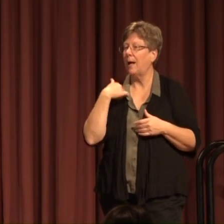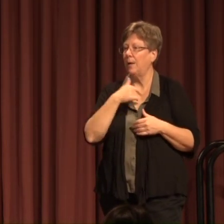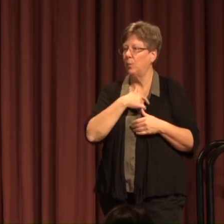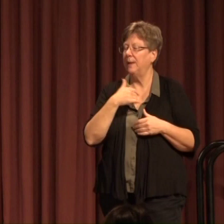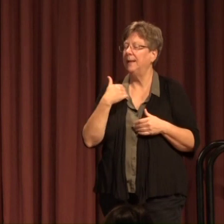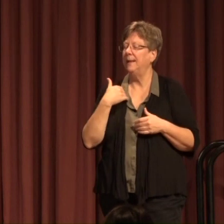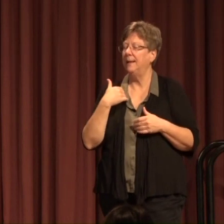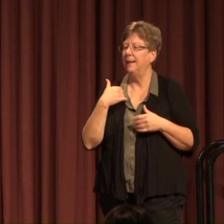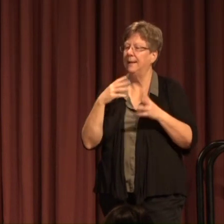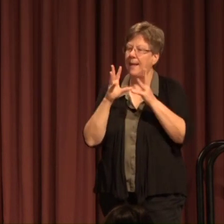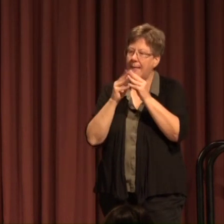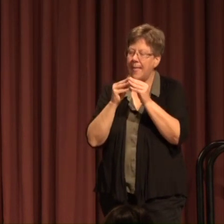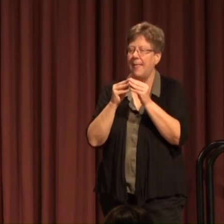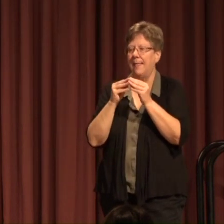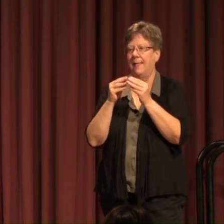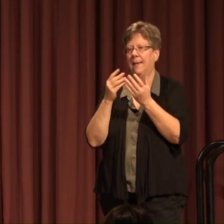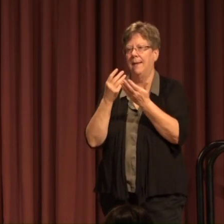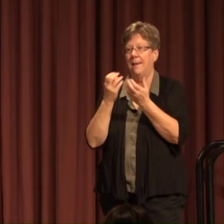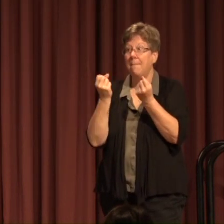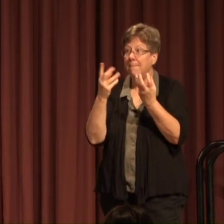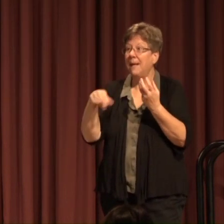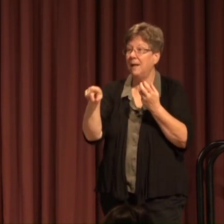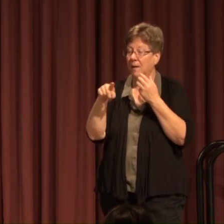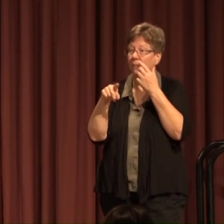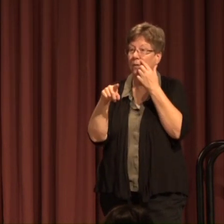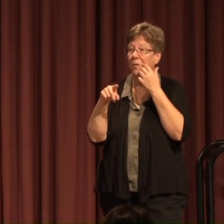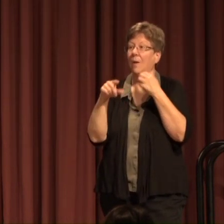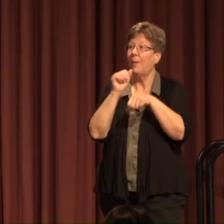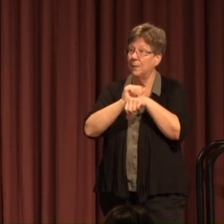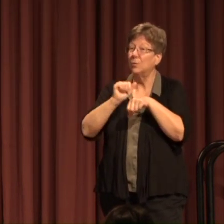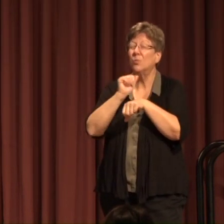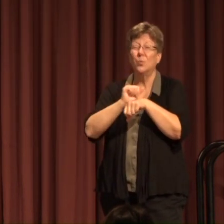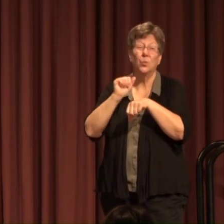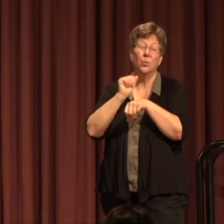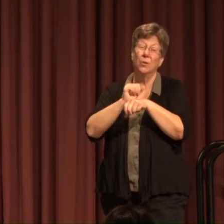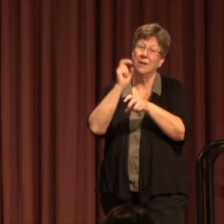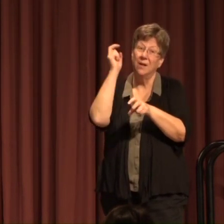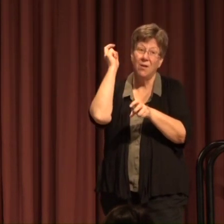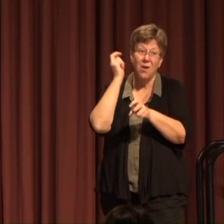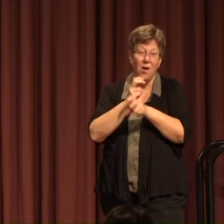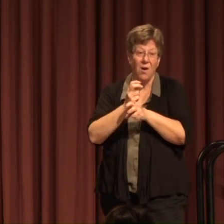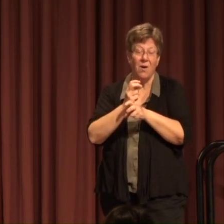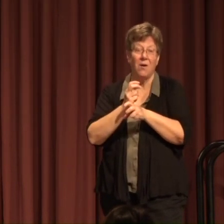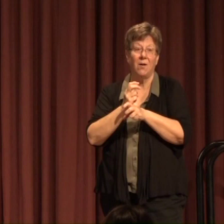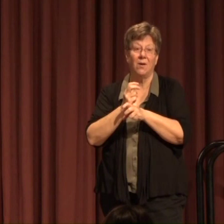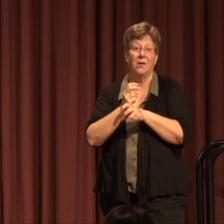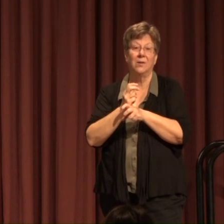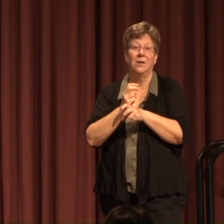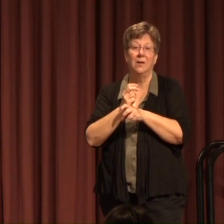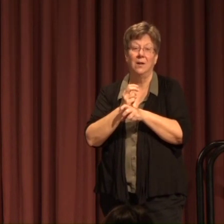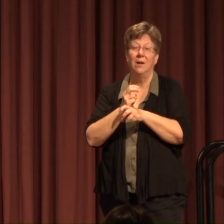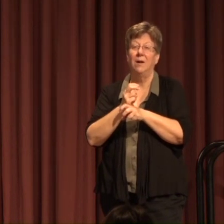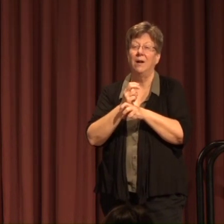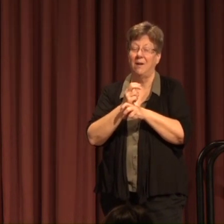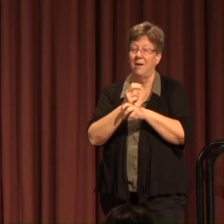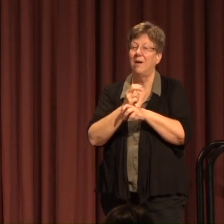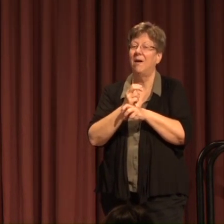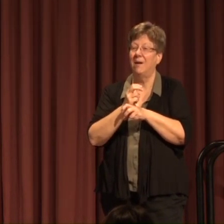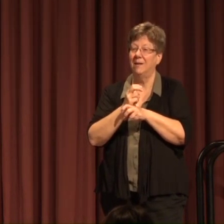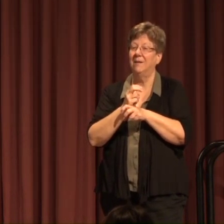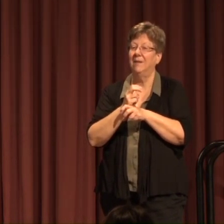convened And many of you have been working so hard On APASP